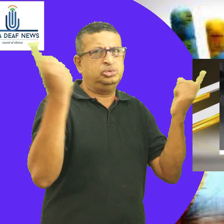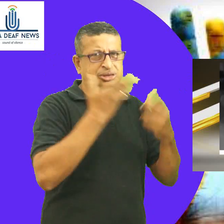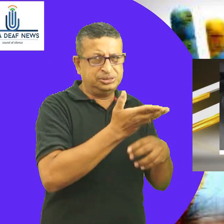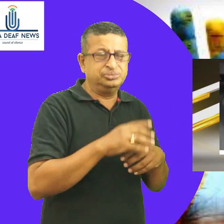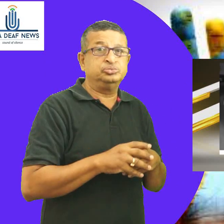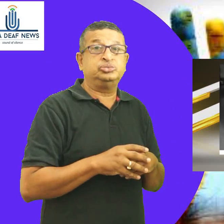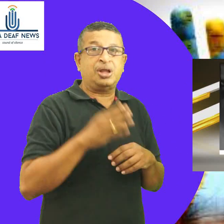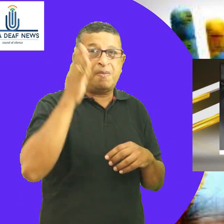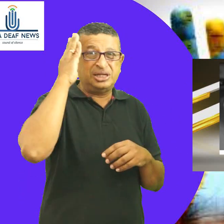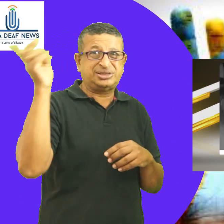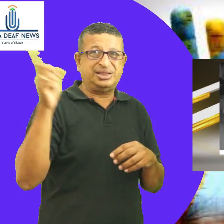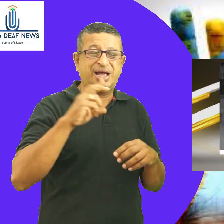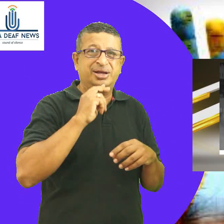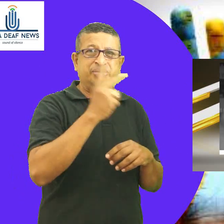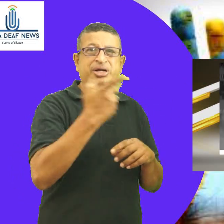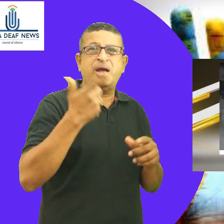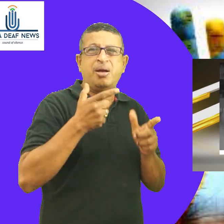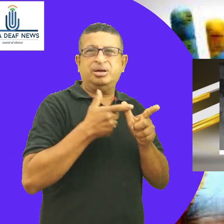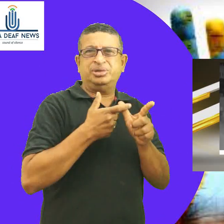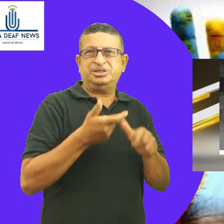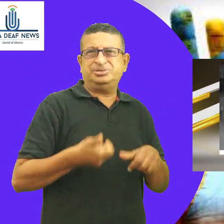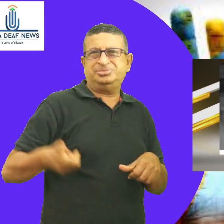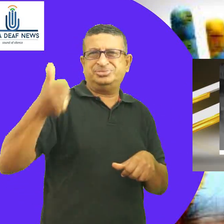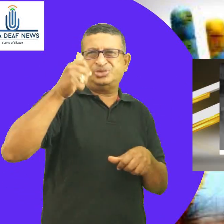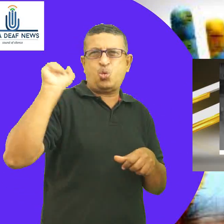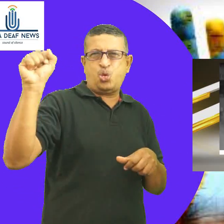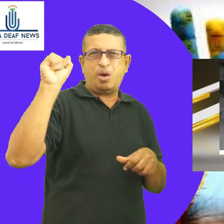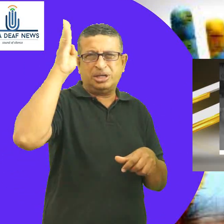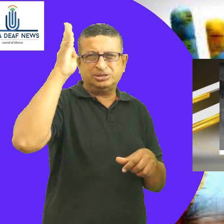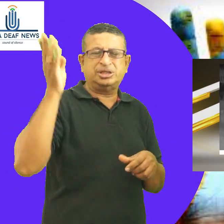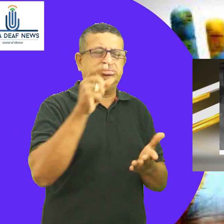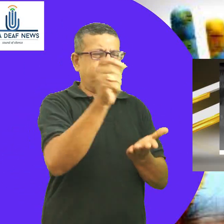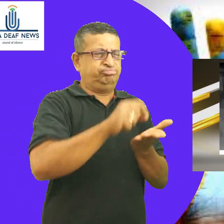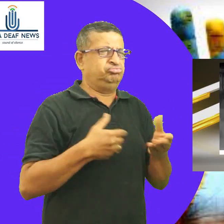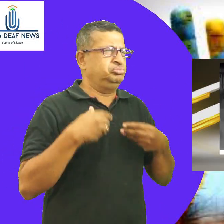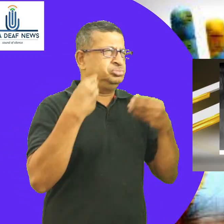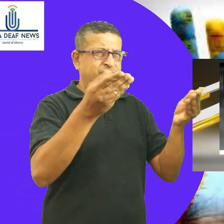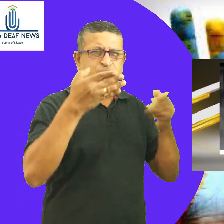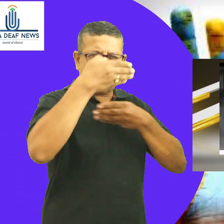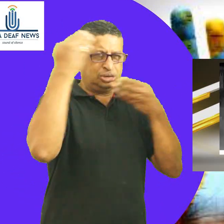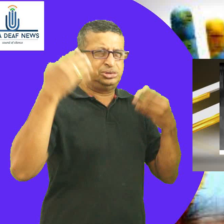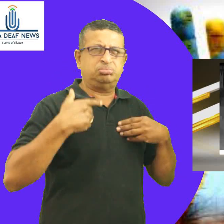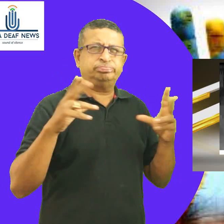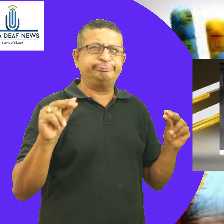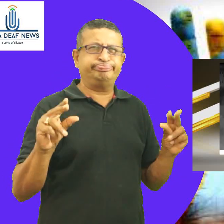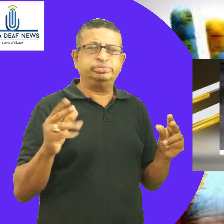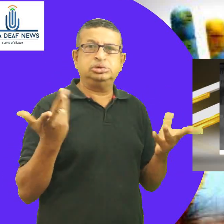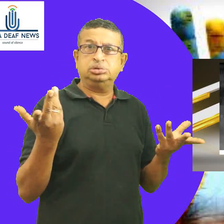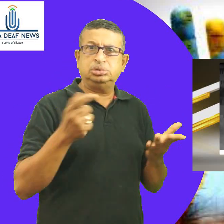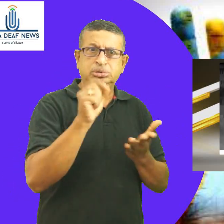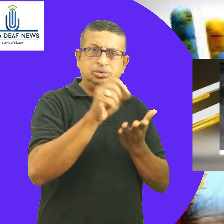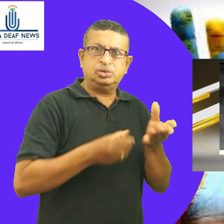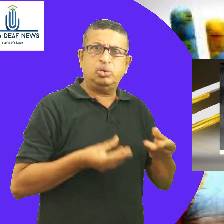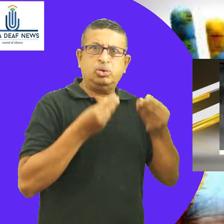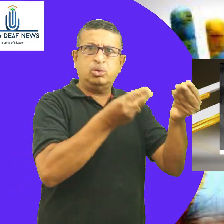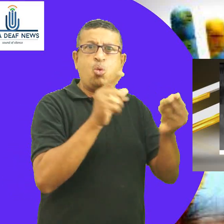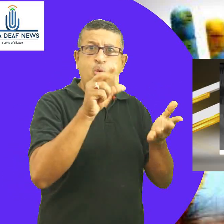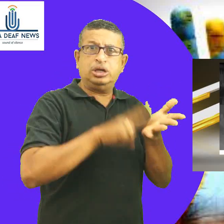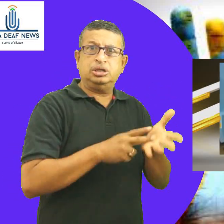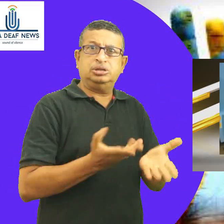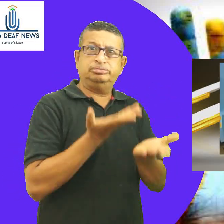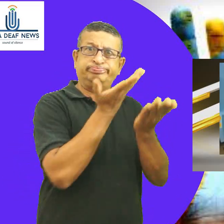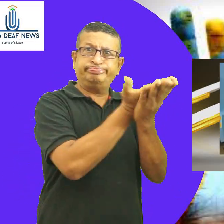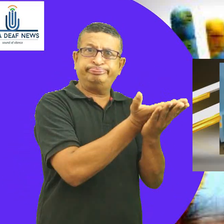Pakistan had attempted in Kashmir last week. The attack was foiled. The UN Security Council members were provided with a detailed